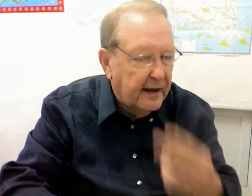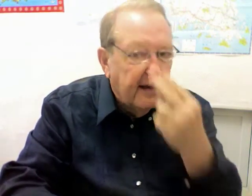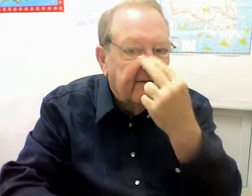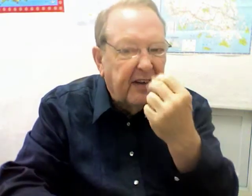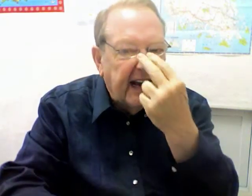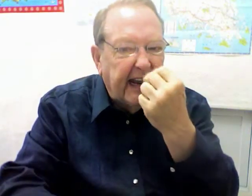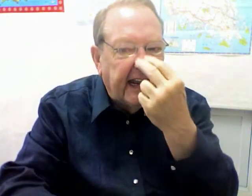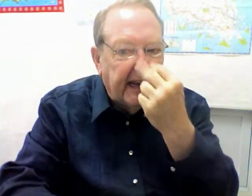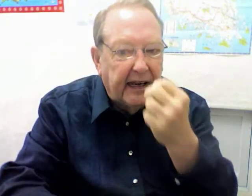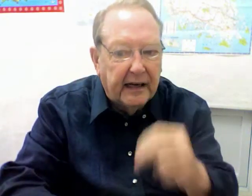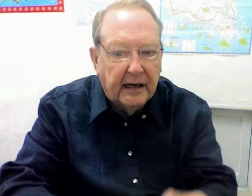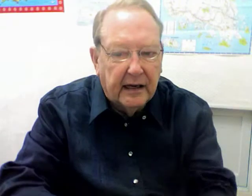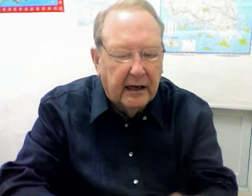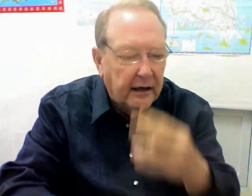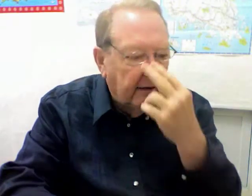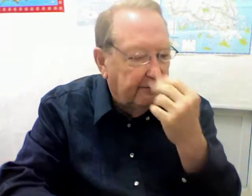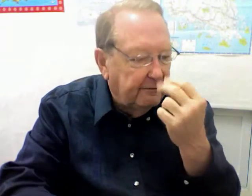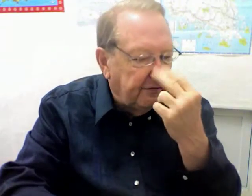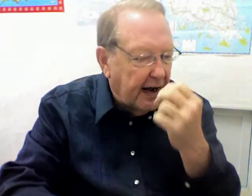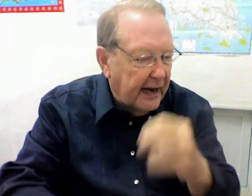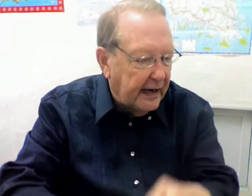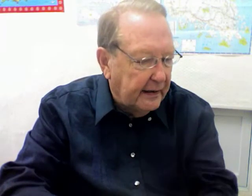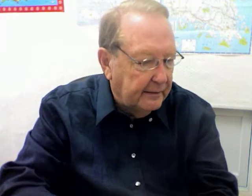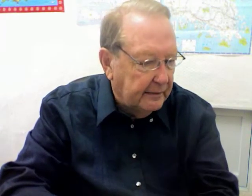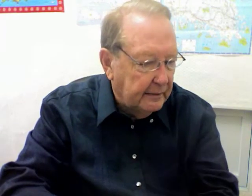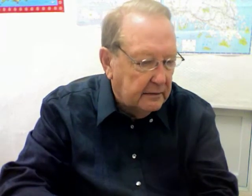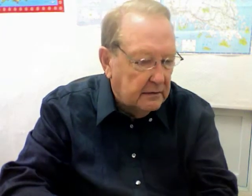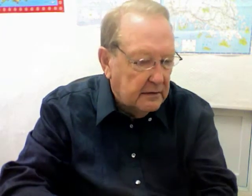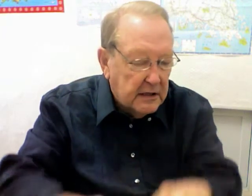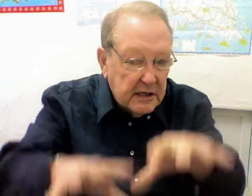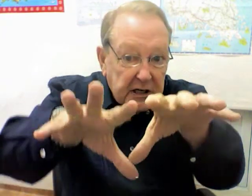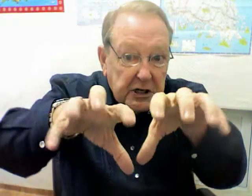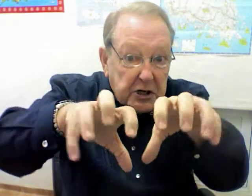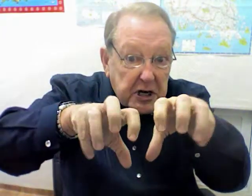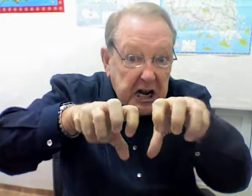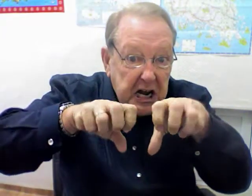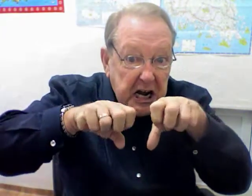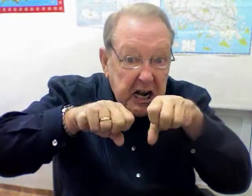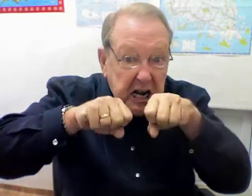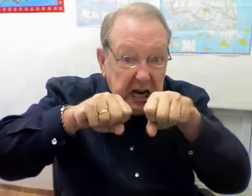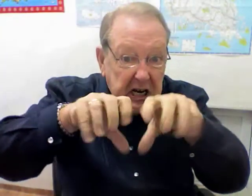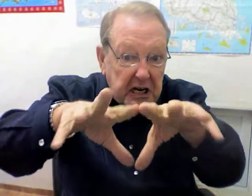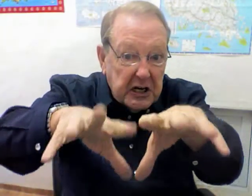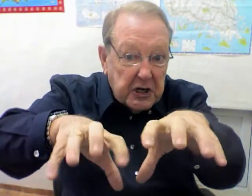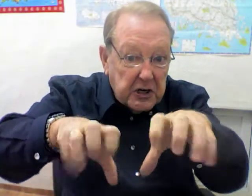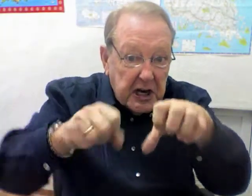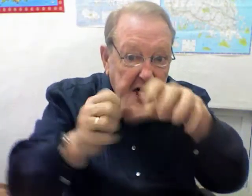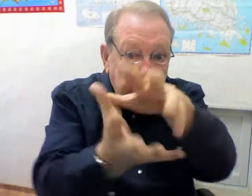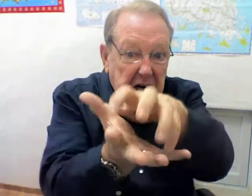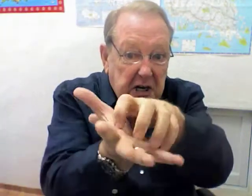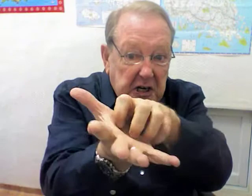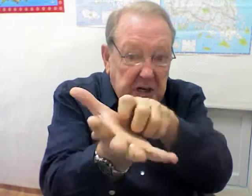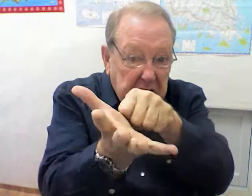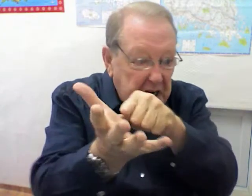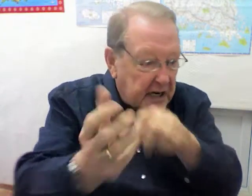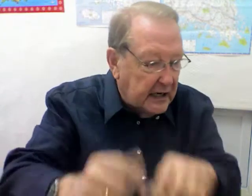Funny. Funny. Funny. Greedy. Greedy. Greedy. Greedy.